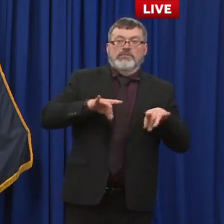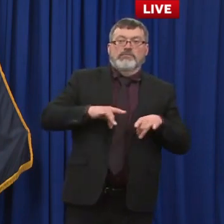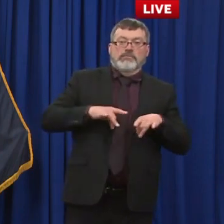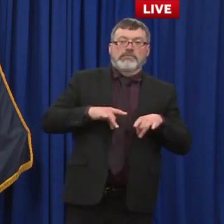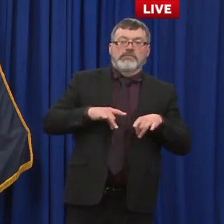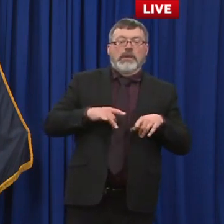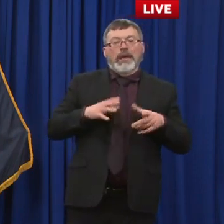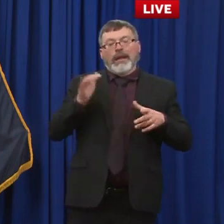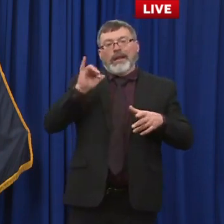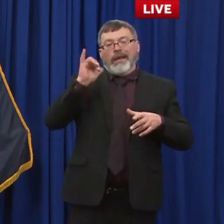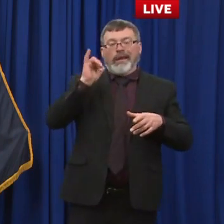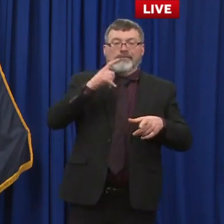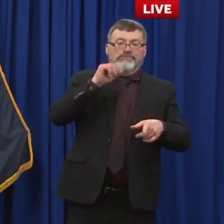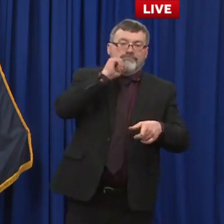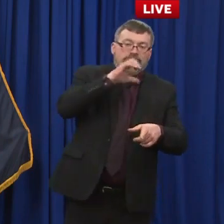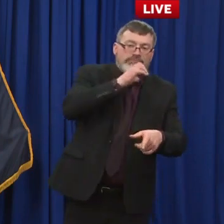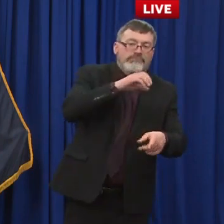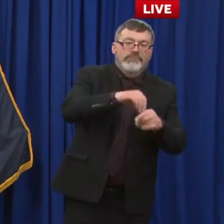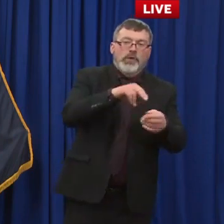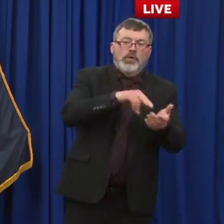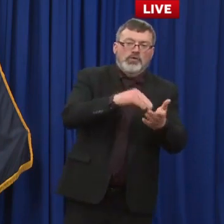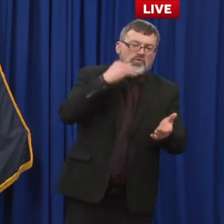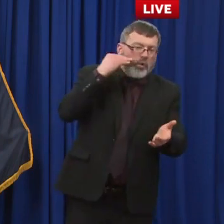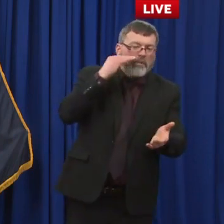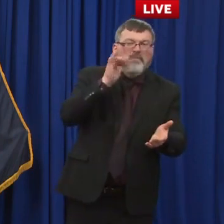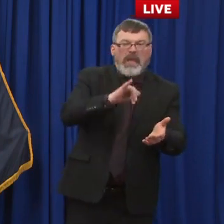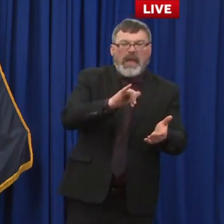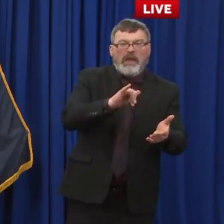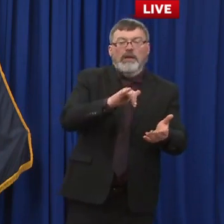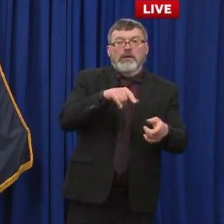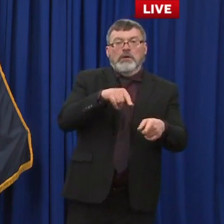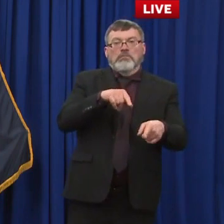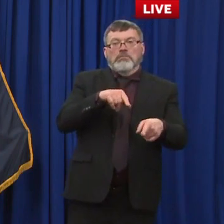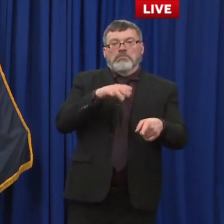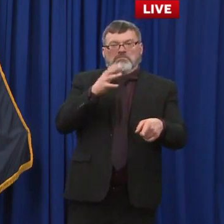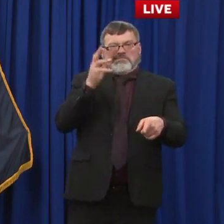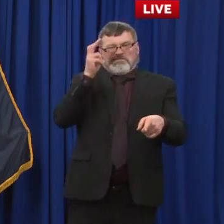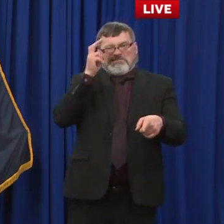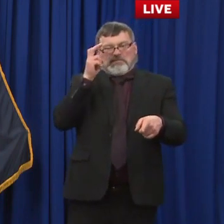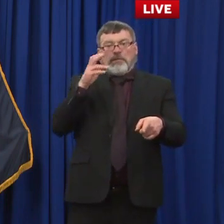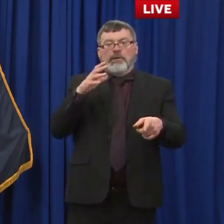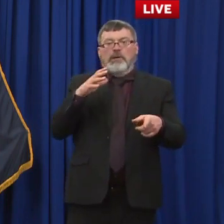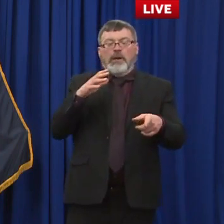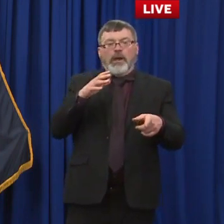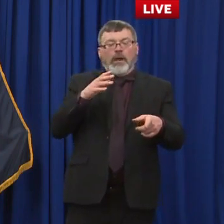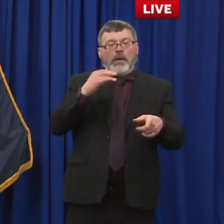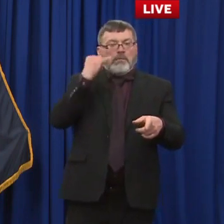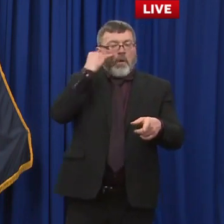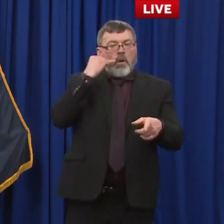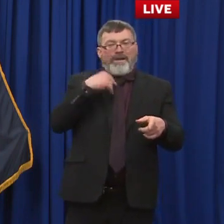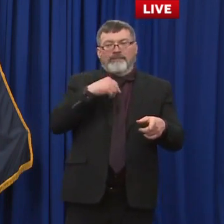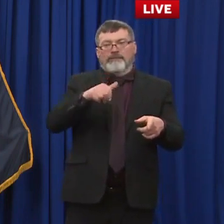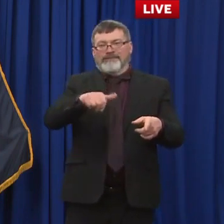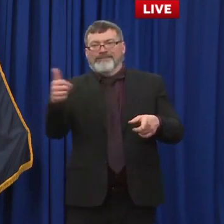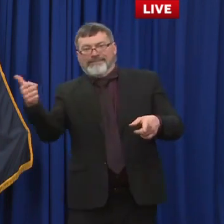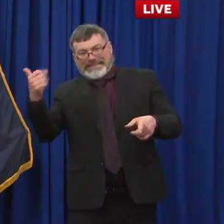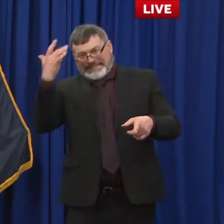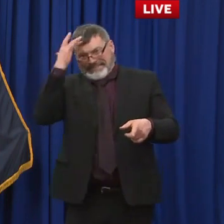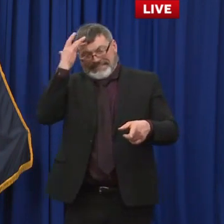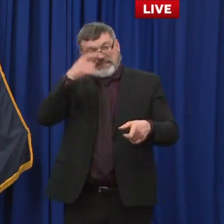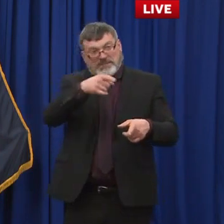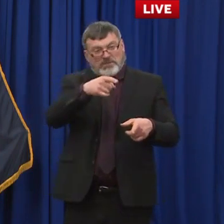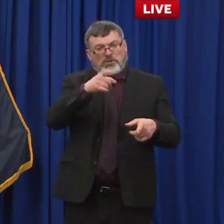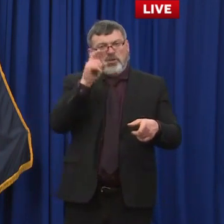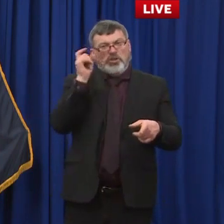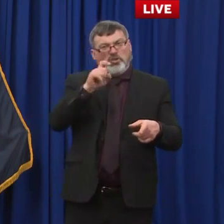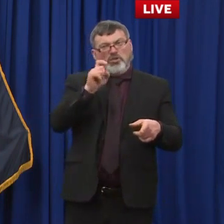more likely than the average person to perhaps get a case of covid despite being fully vaccinated yeah i would turn to